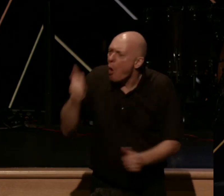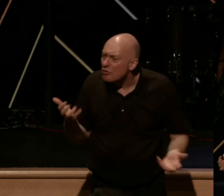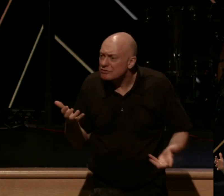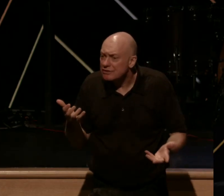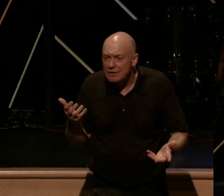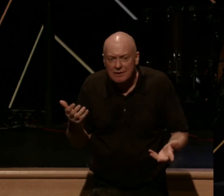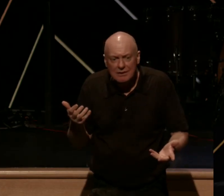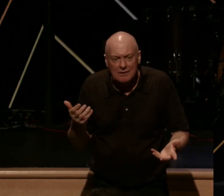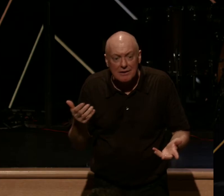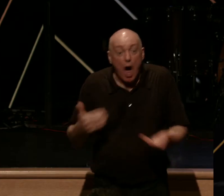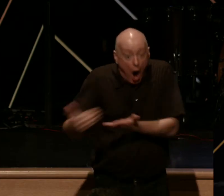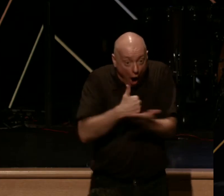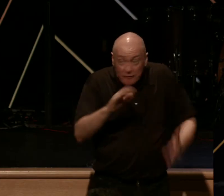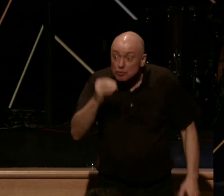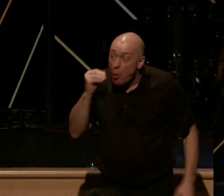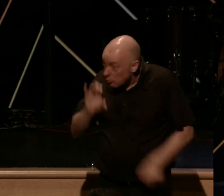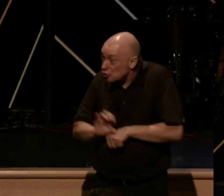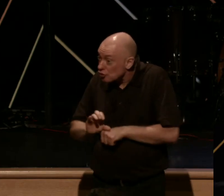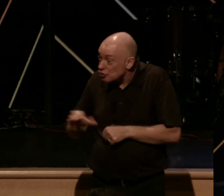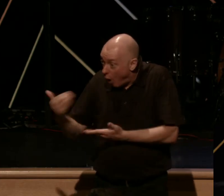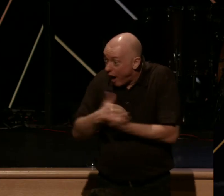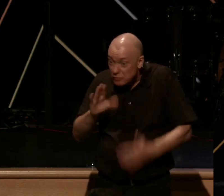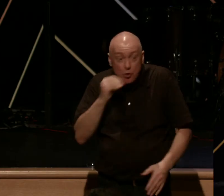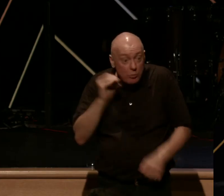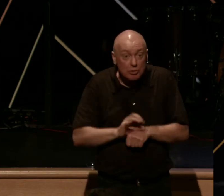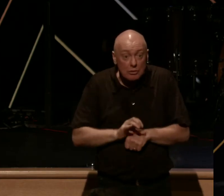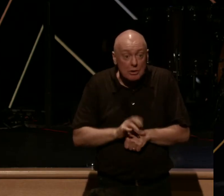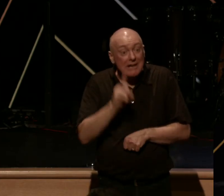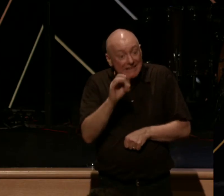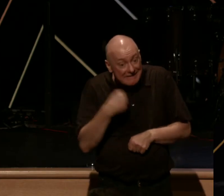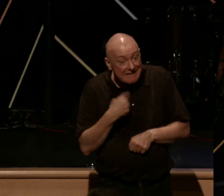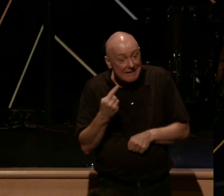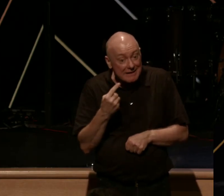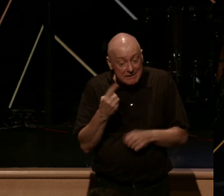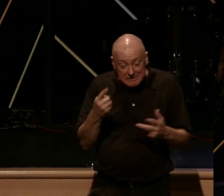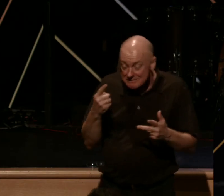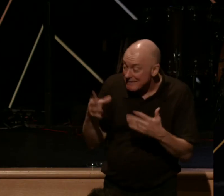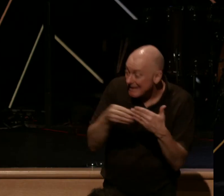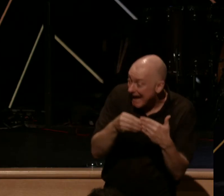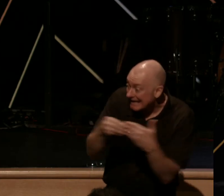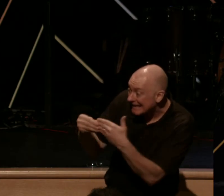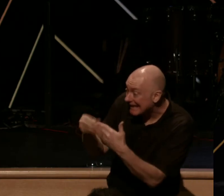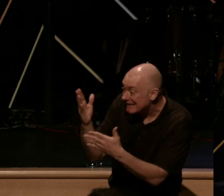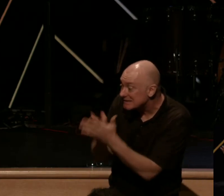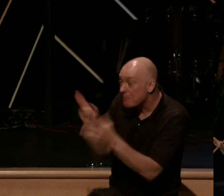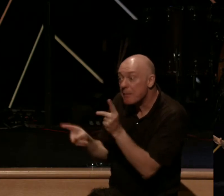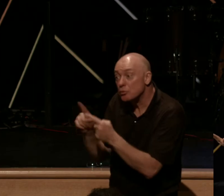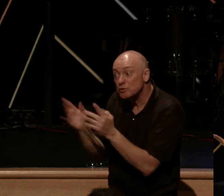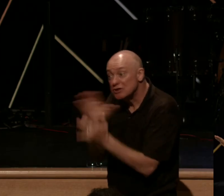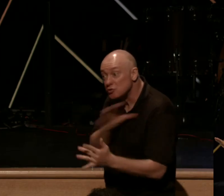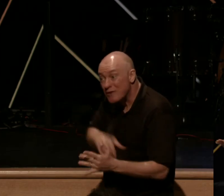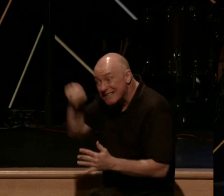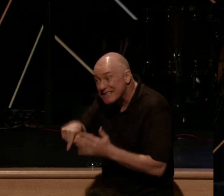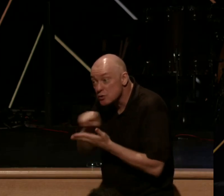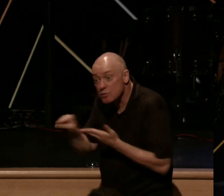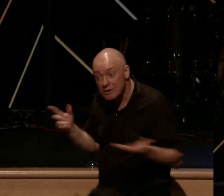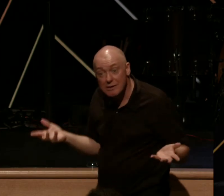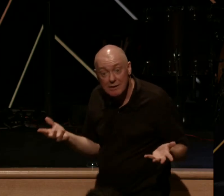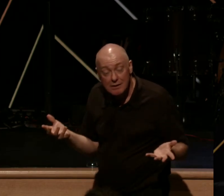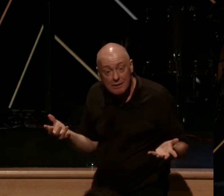Harvest is your home church, ask yourself, this week, did I point some of the saints I know in this church to Jesus Christ? Because this is